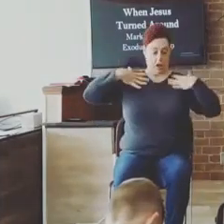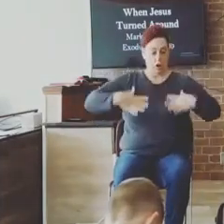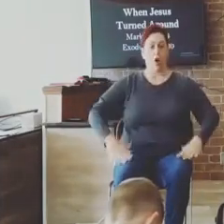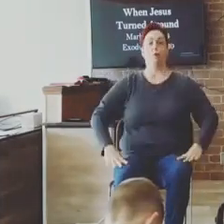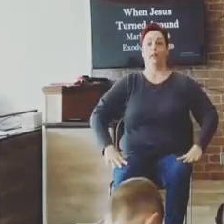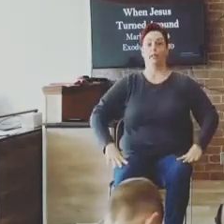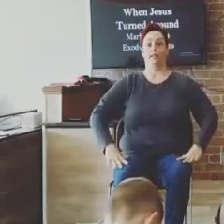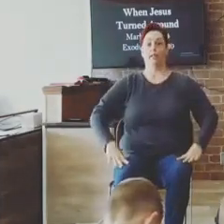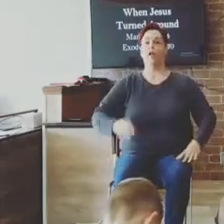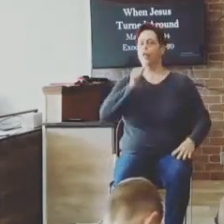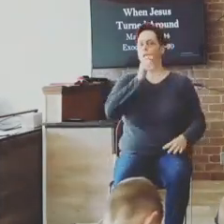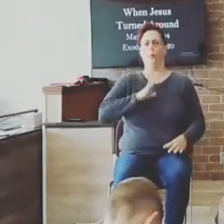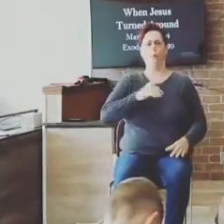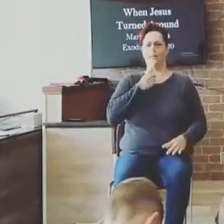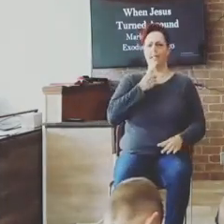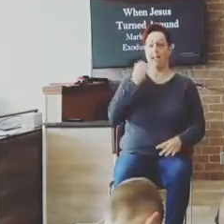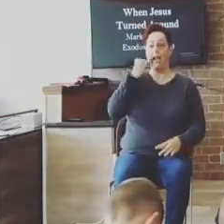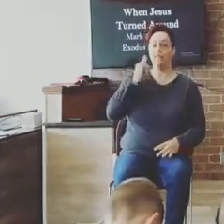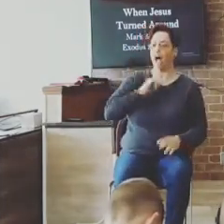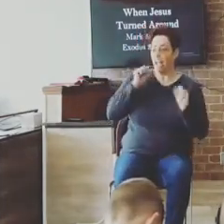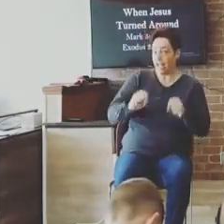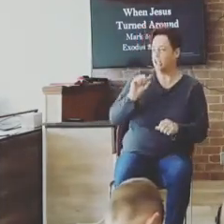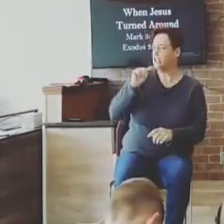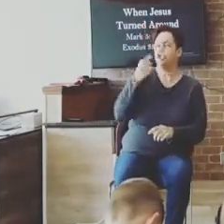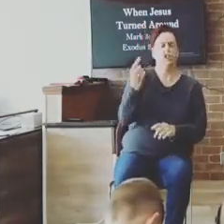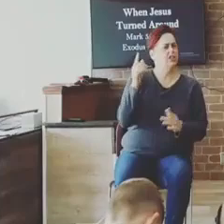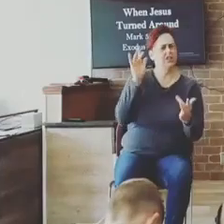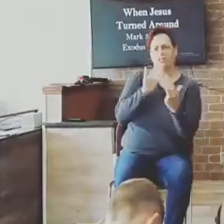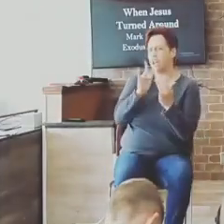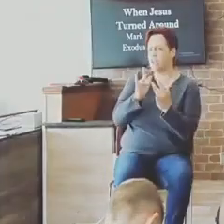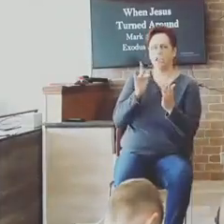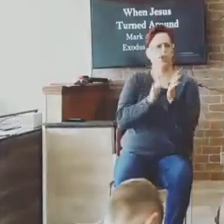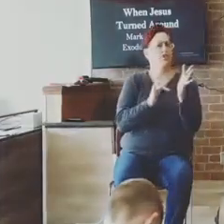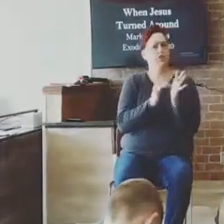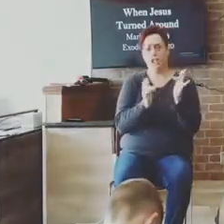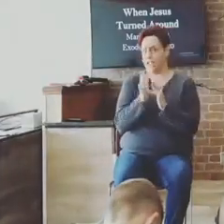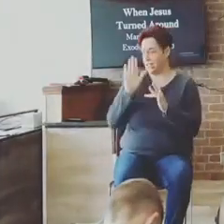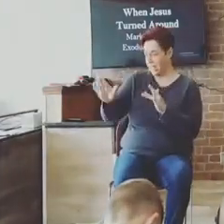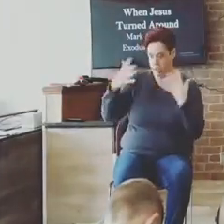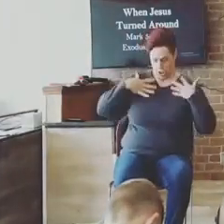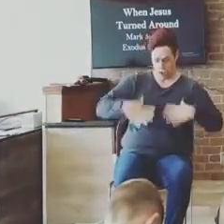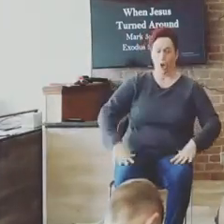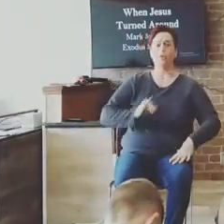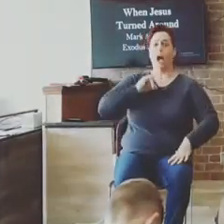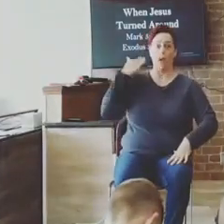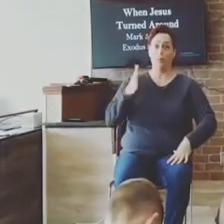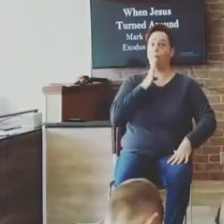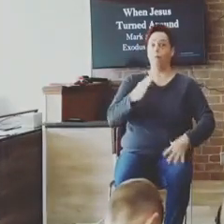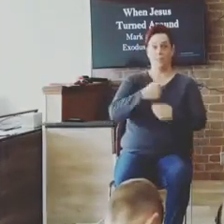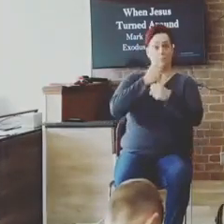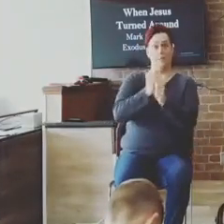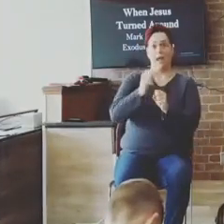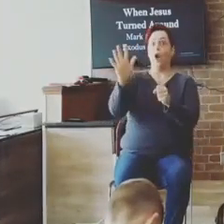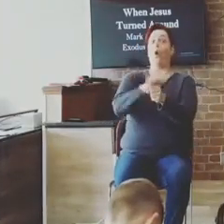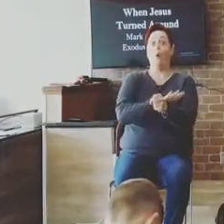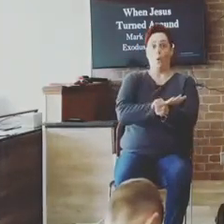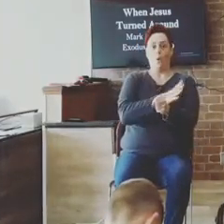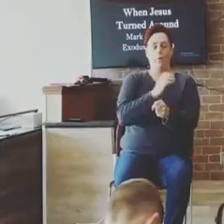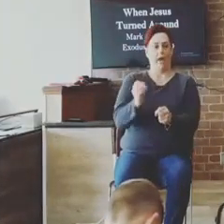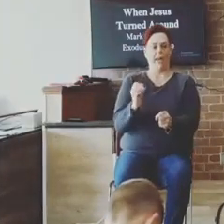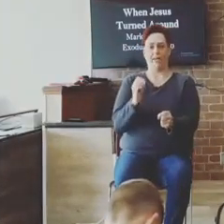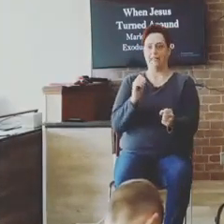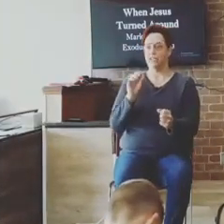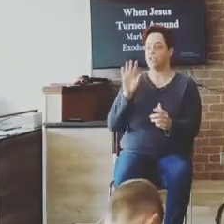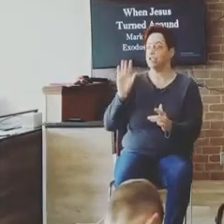what his clothes, I shall be whole. And straightway, the fountain of blood was dried up